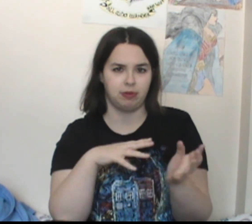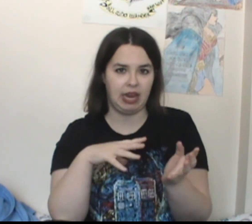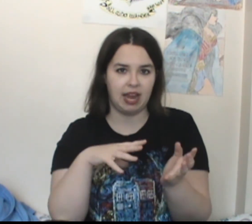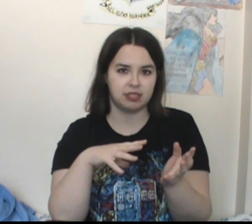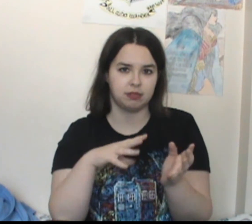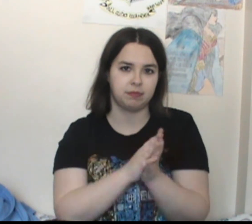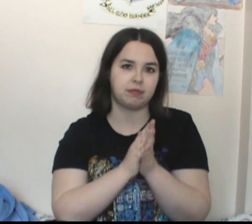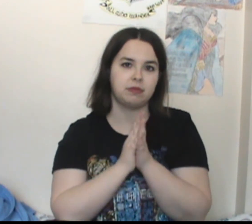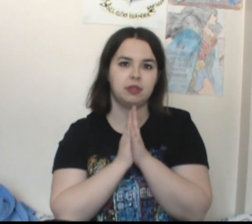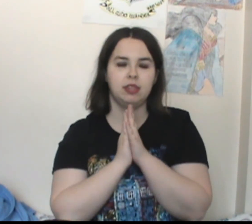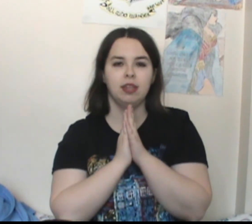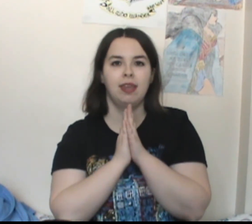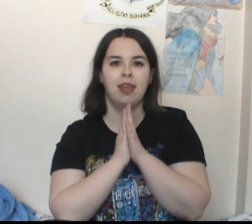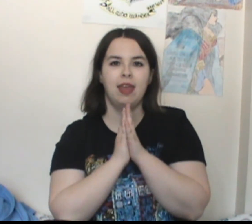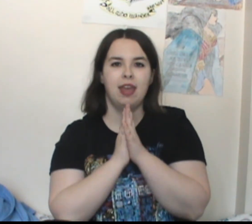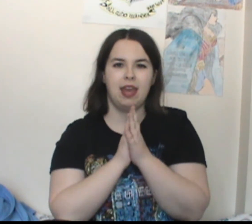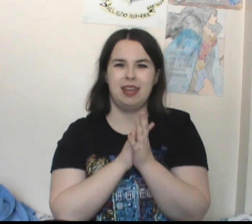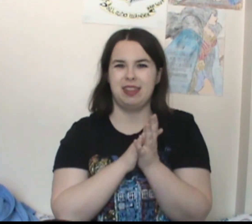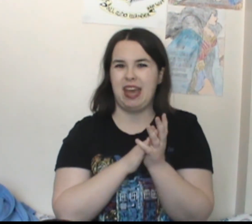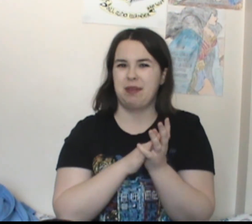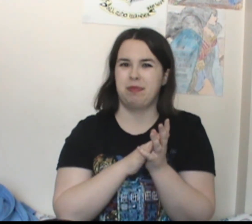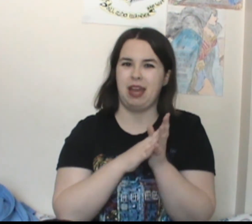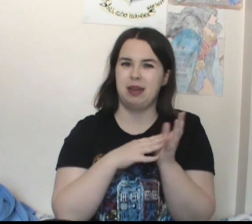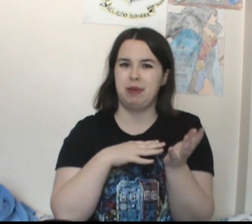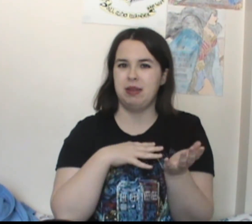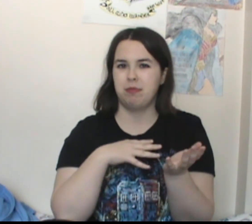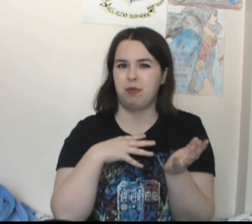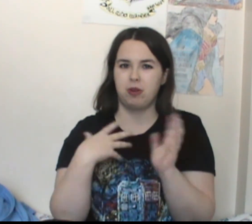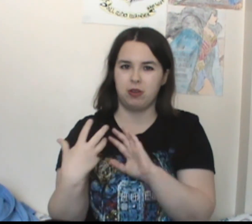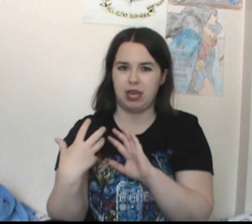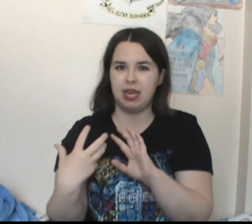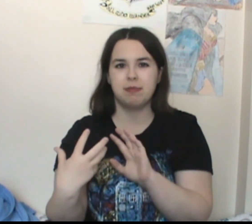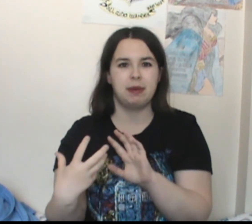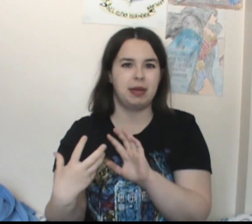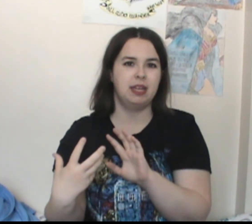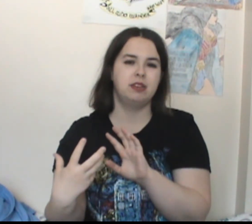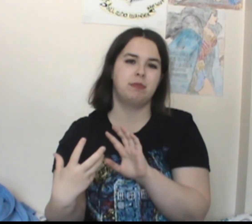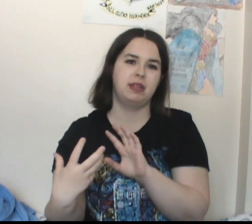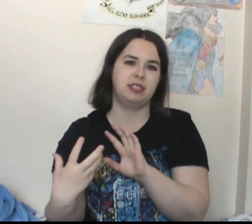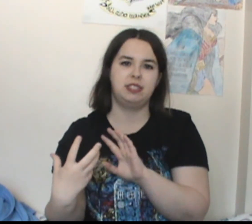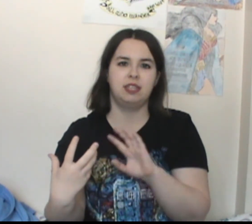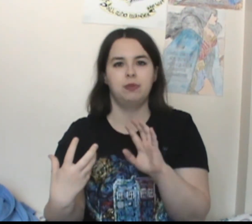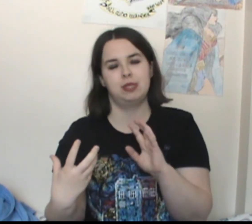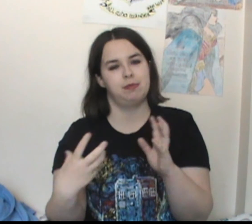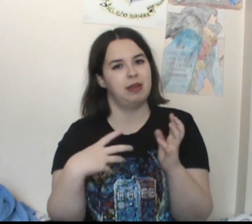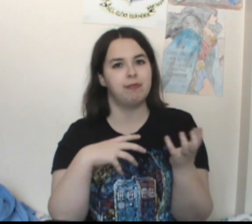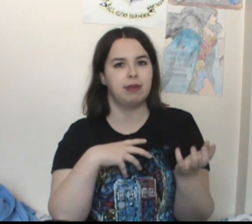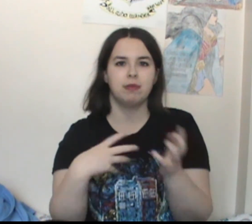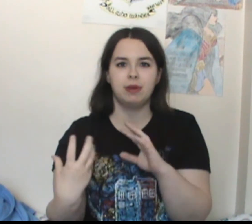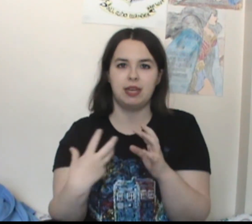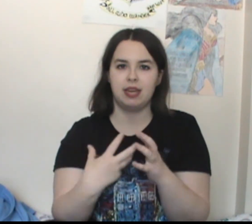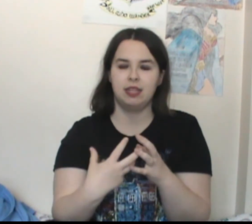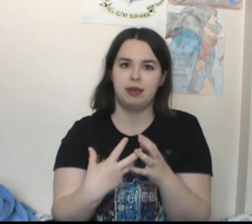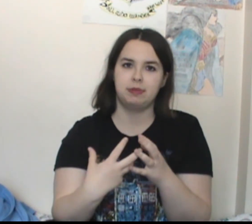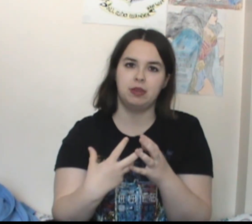react. And that kind of made it more okay in my mind but still it wasn't my favorite way to end the episode.